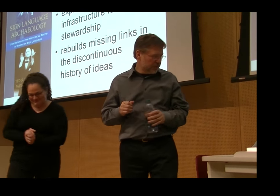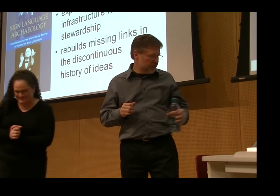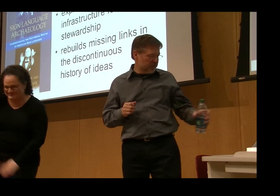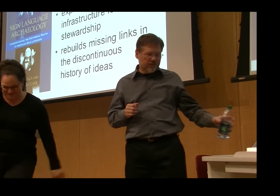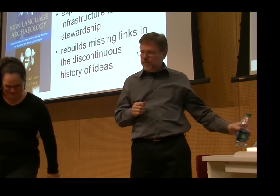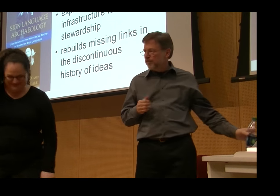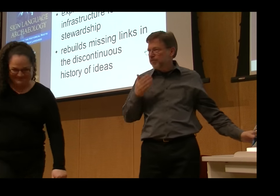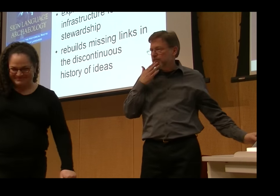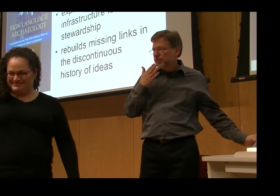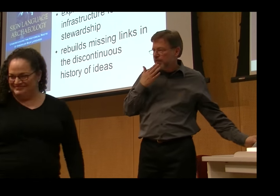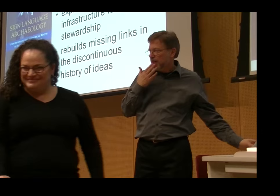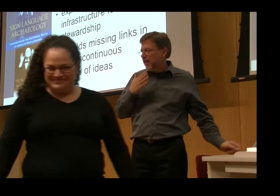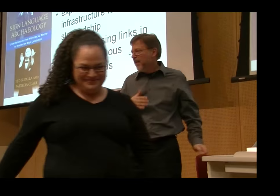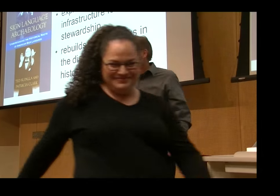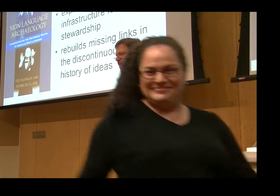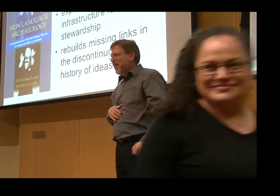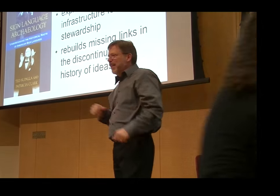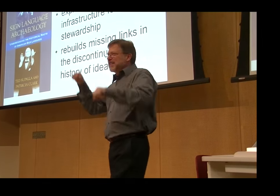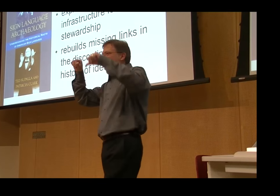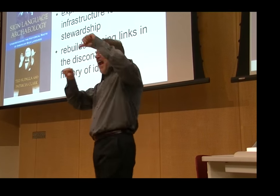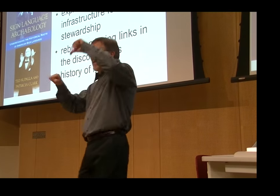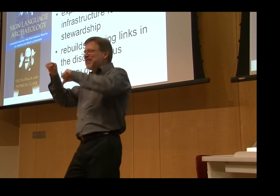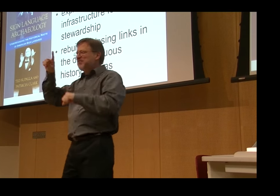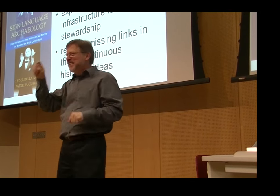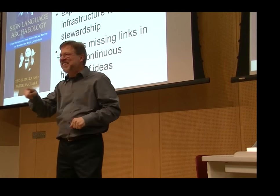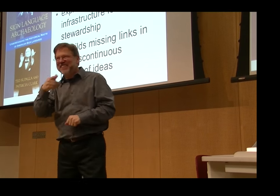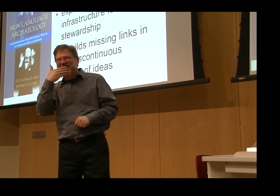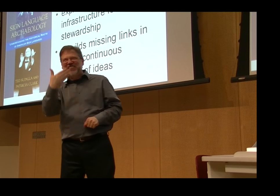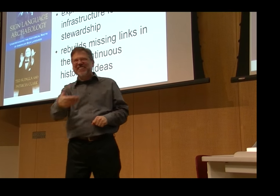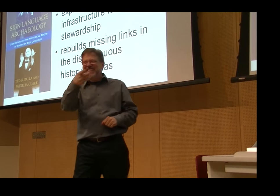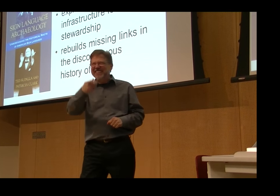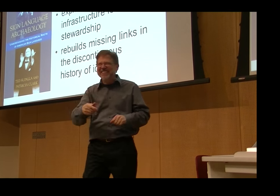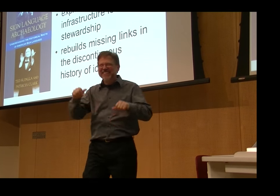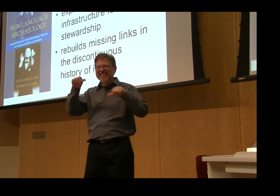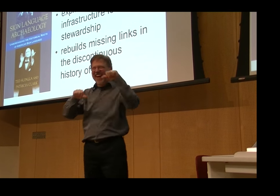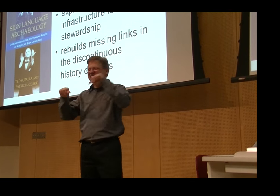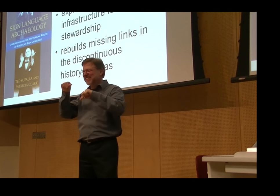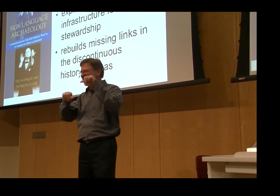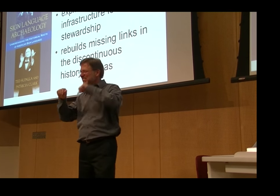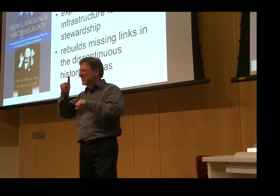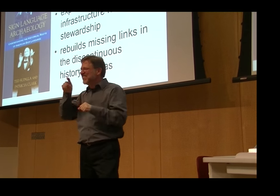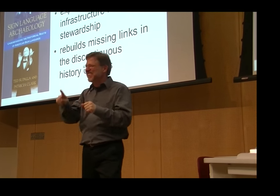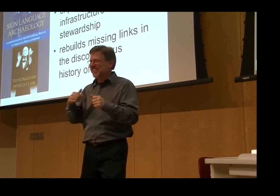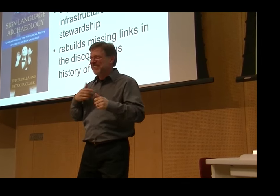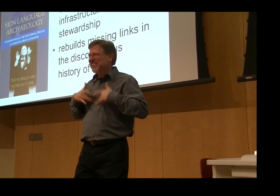anything to do with school, but I wouldn't be the sixth generation. Excuse me, the seventh generation. Can you explain how you established the cohorts?